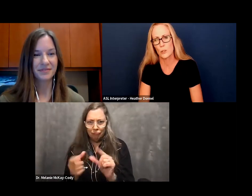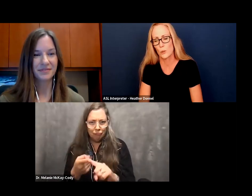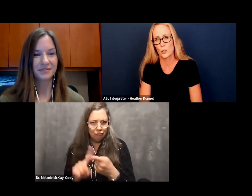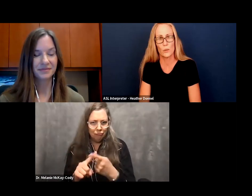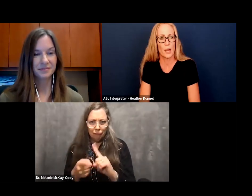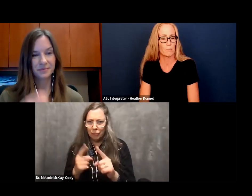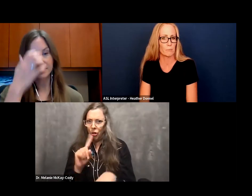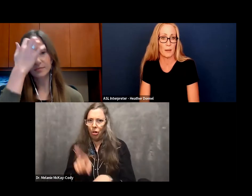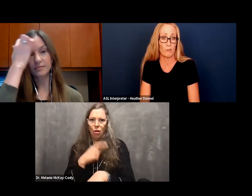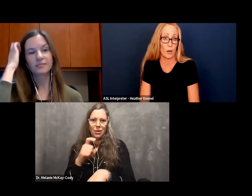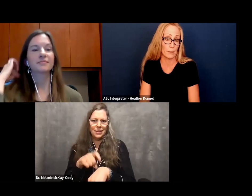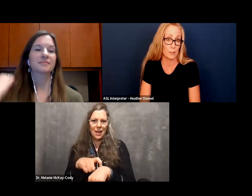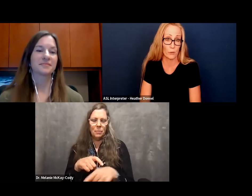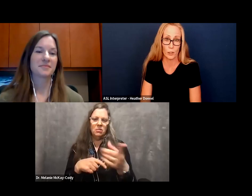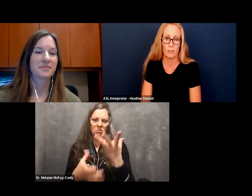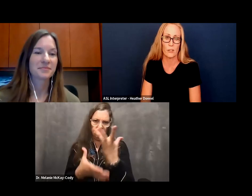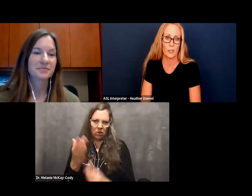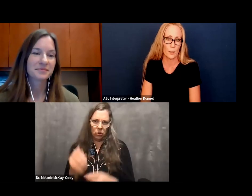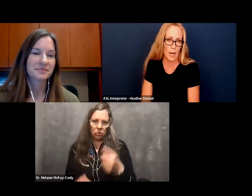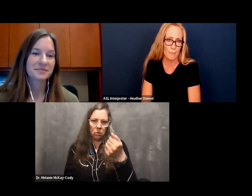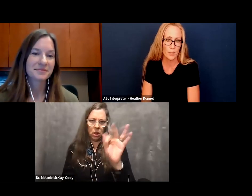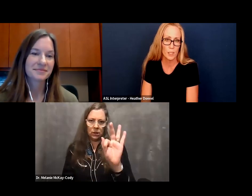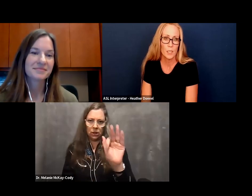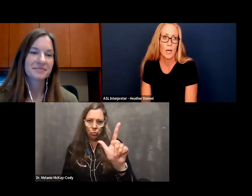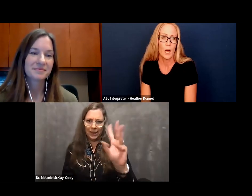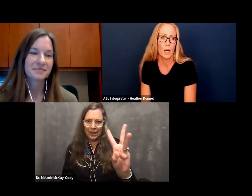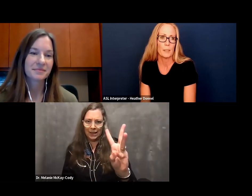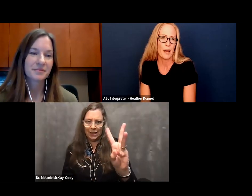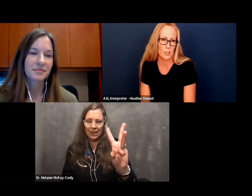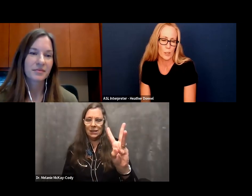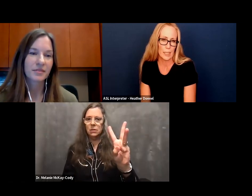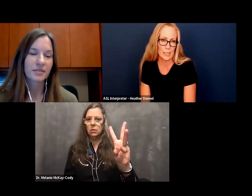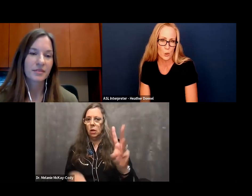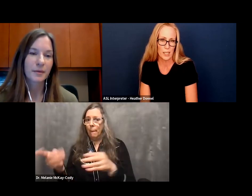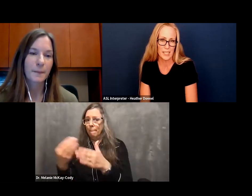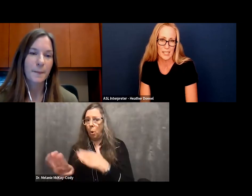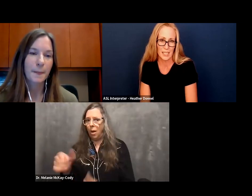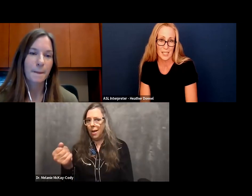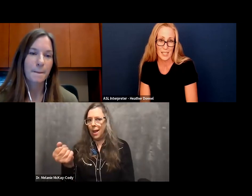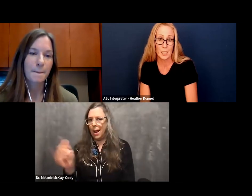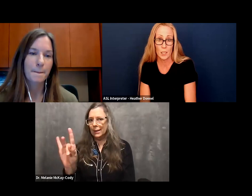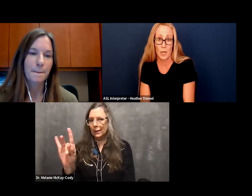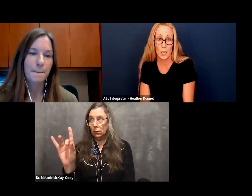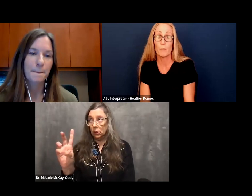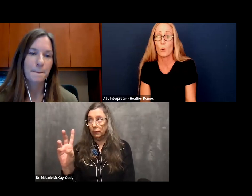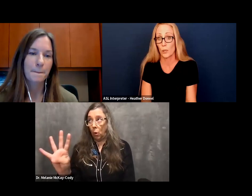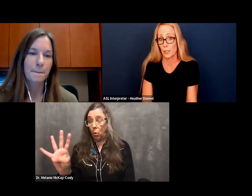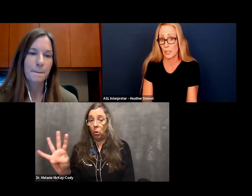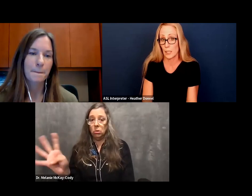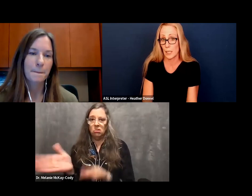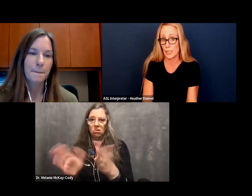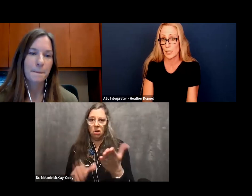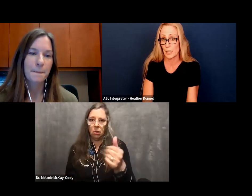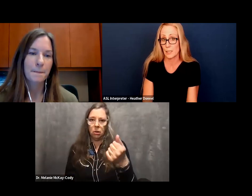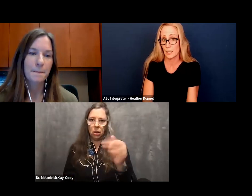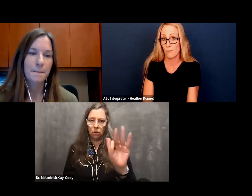And so the two of them remained friends for a very long time. He passed away in 1926, born